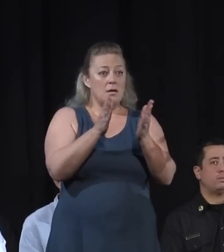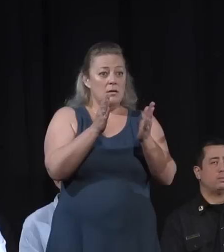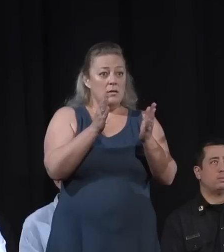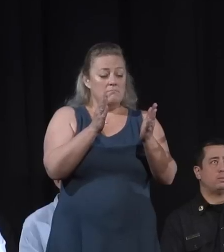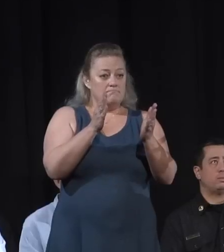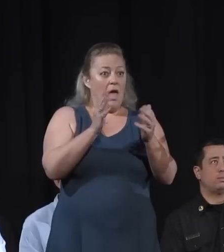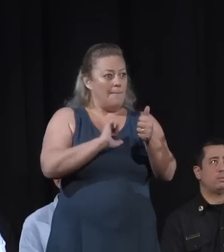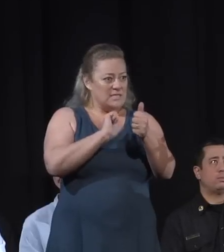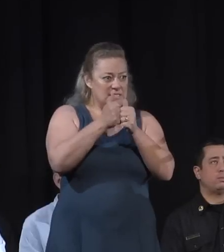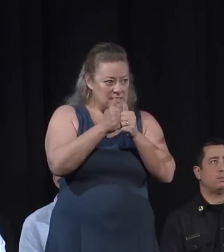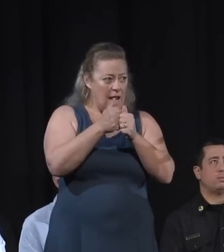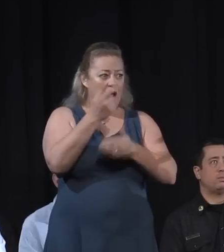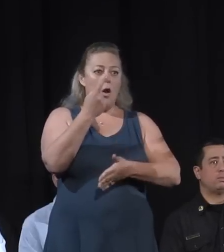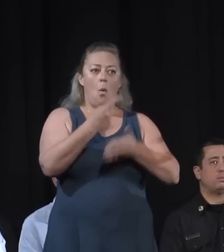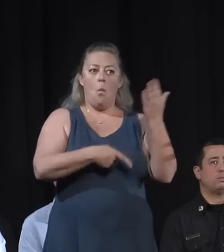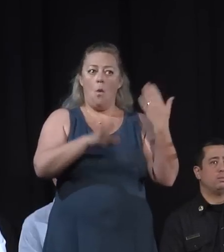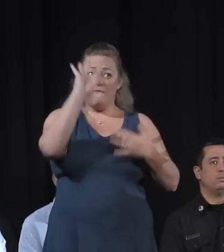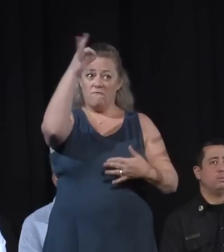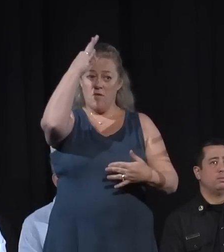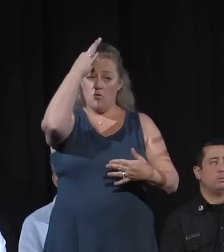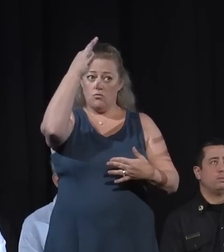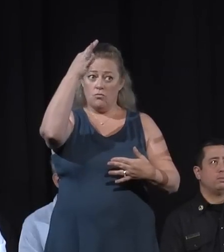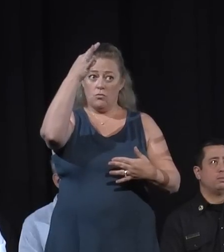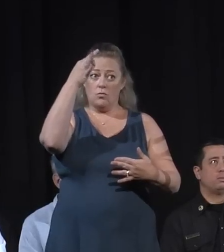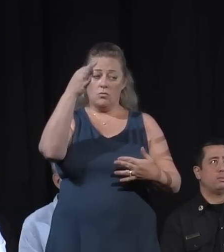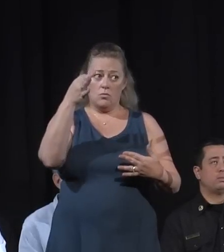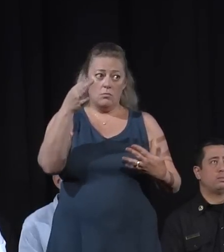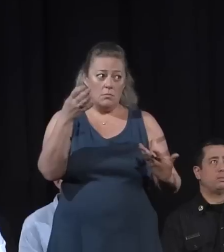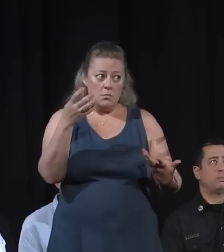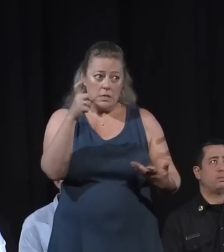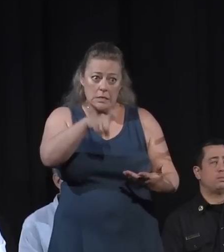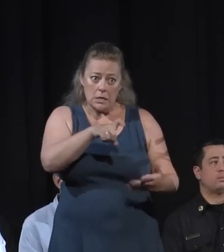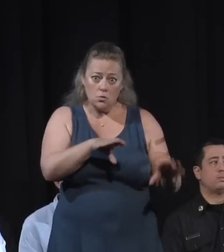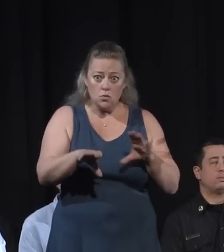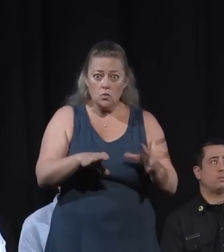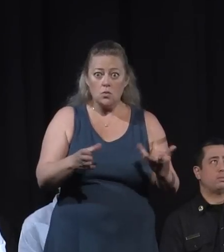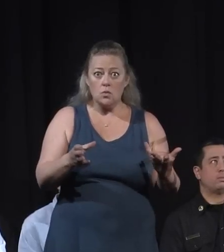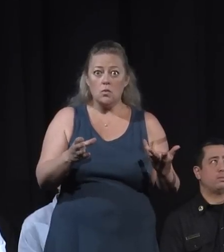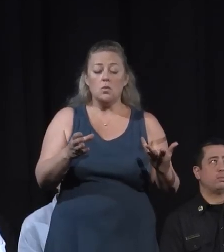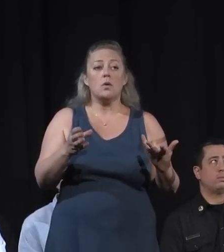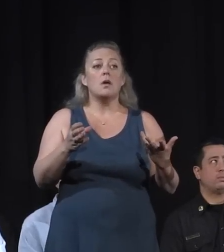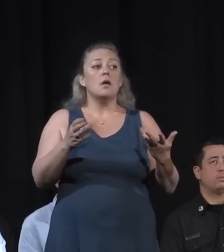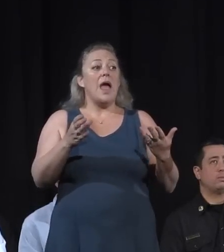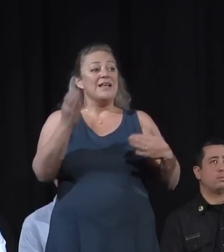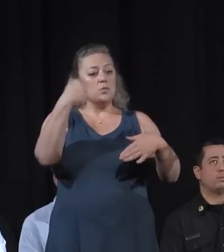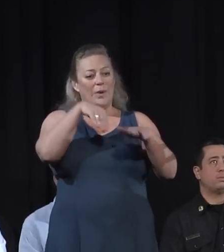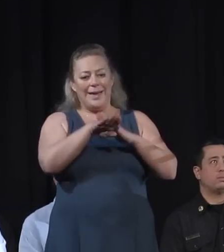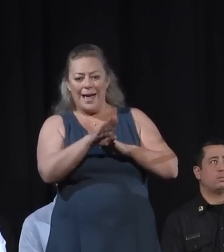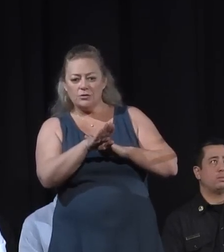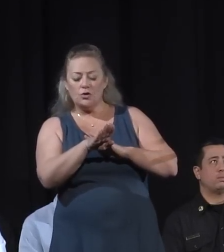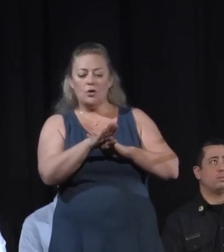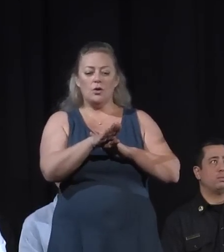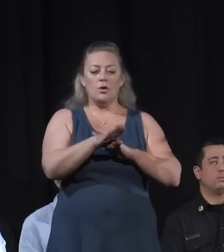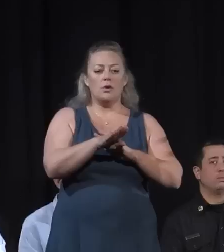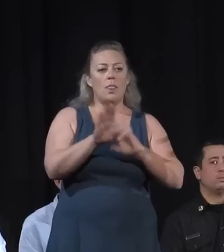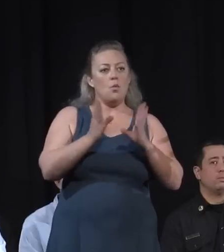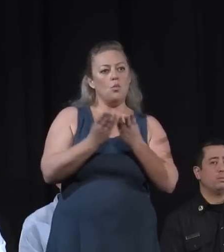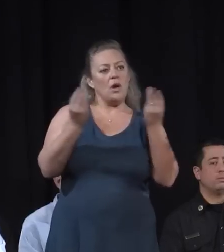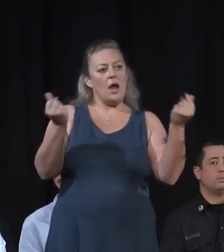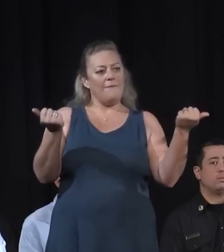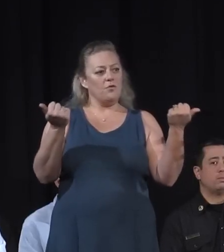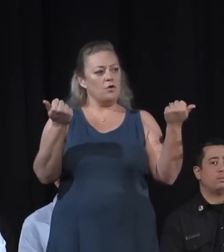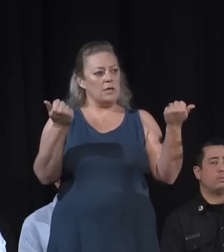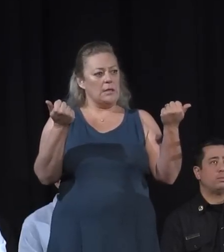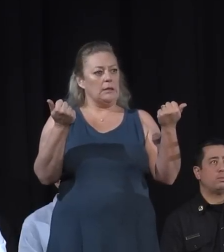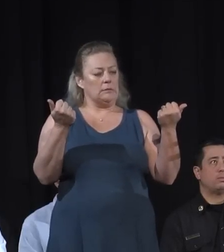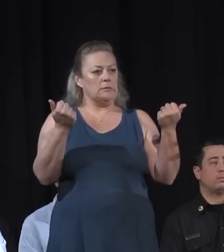government needs to do. We've obviously got to get the fires out. But as we enter into the recovery stage, I will be working very,